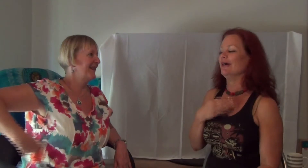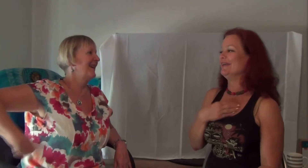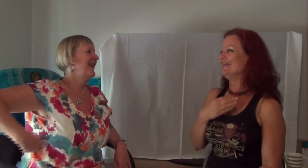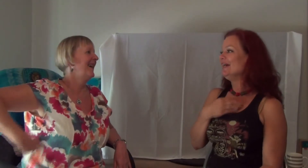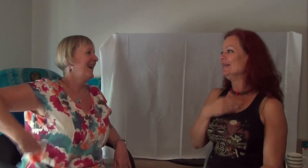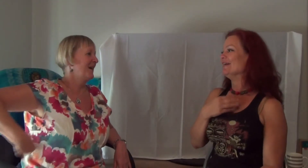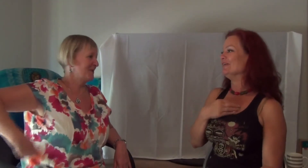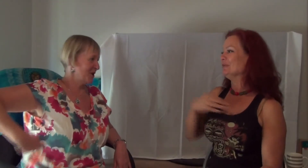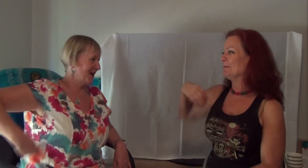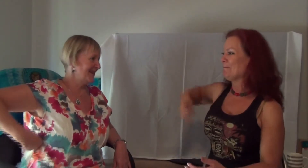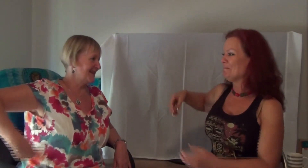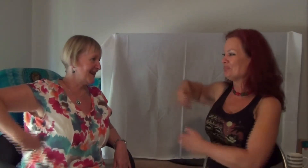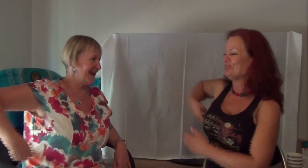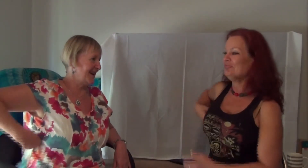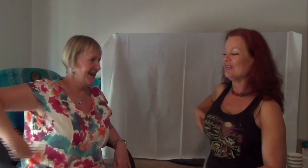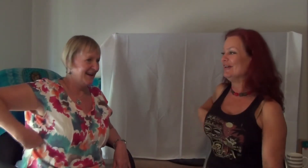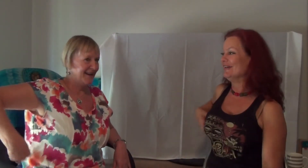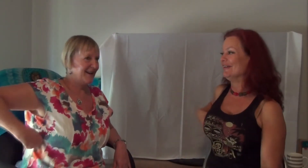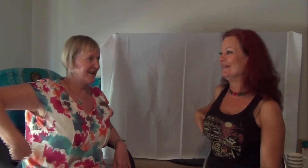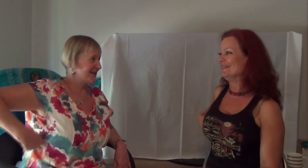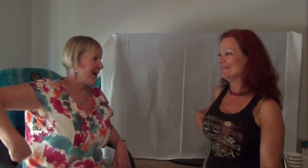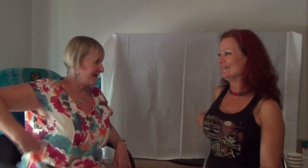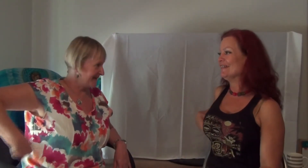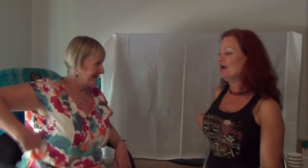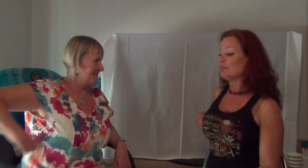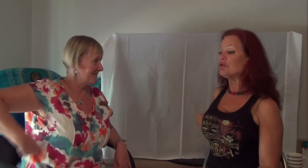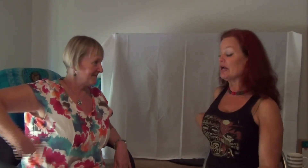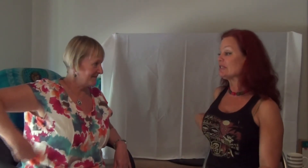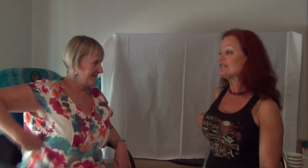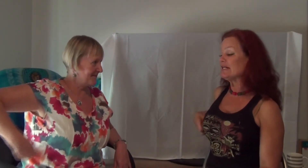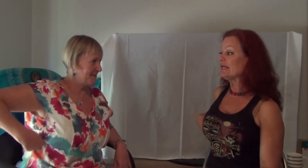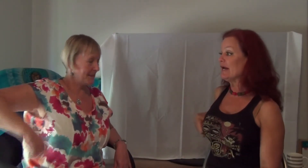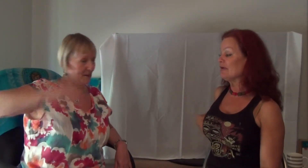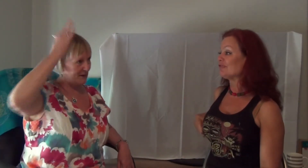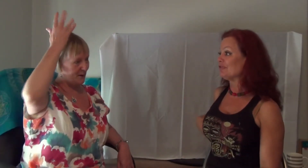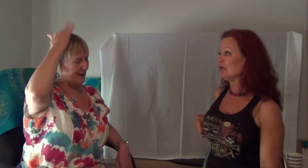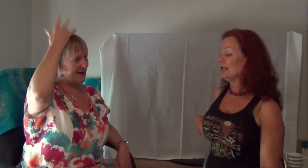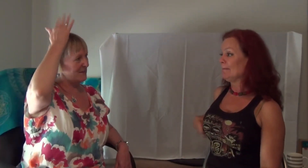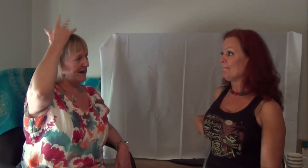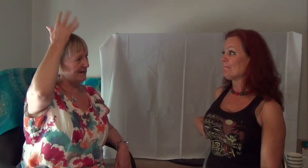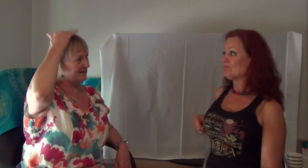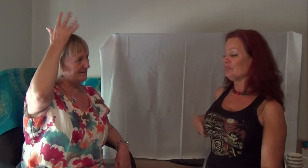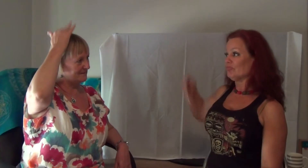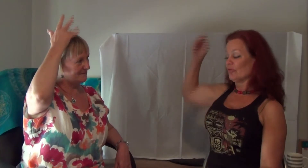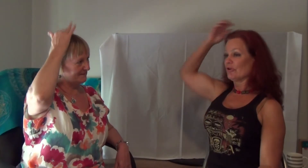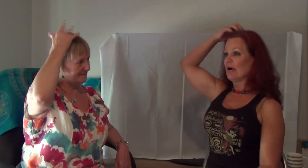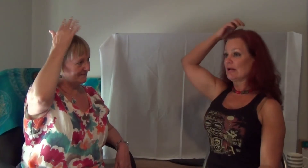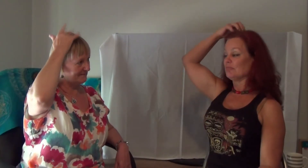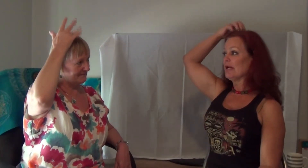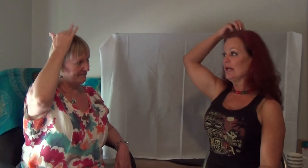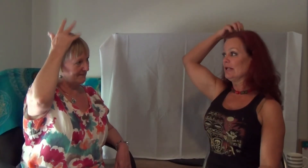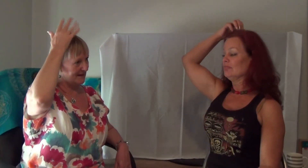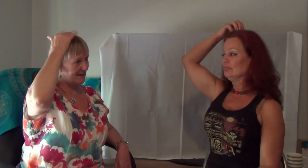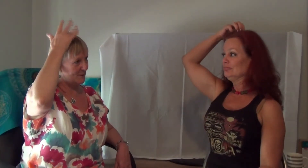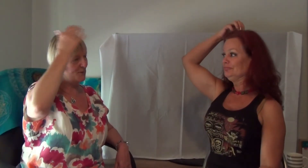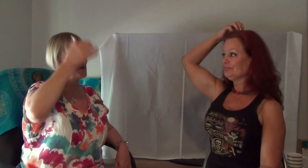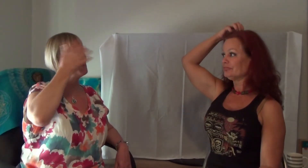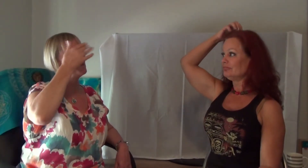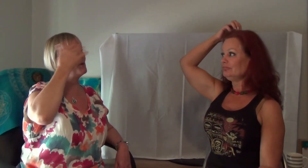right? I'm trying to stay safe. I'm trying to stay safe. With a crack in my head. With a crack in my head. And all these people